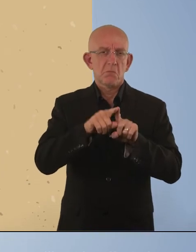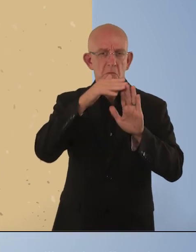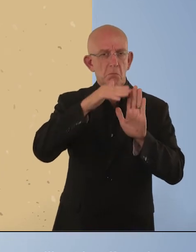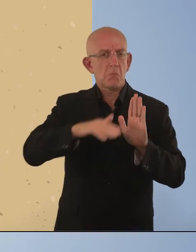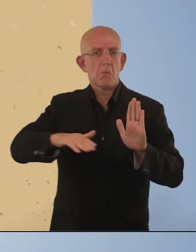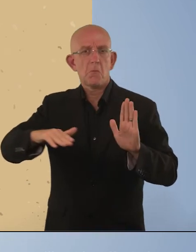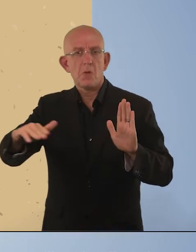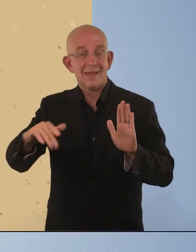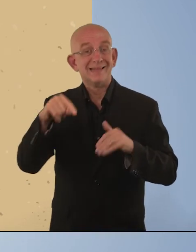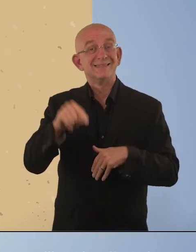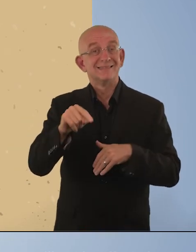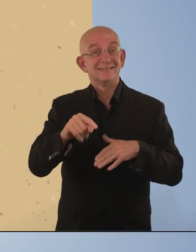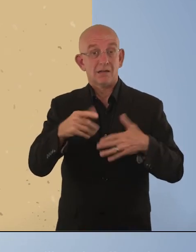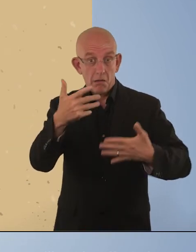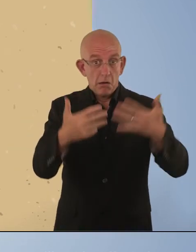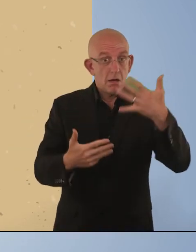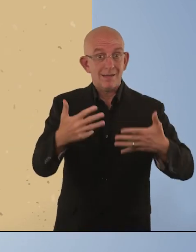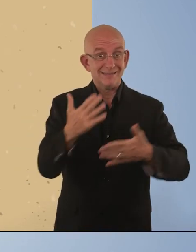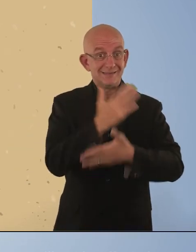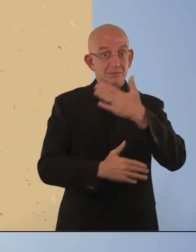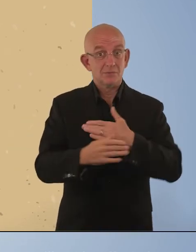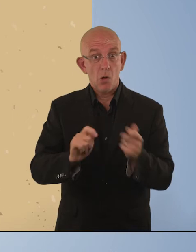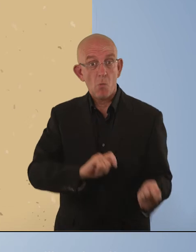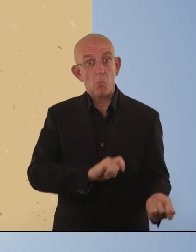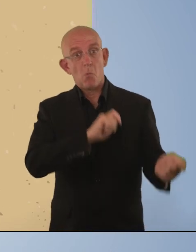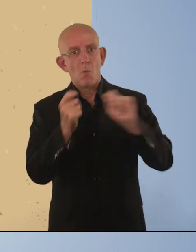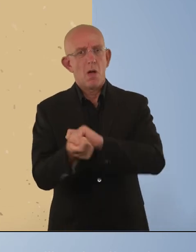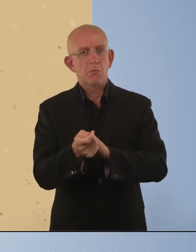so that the changes in the measured disability gap will not be affected.